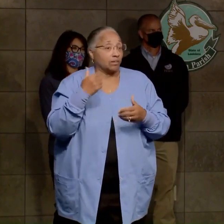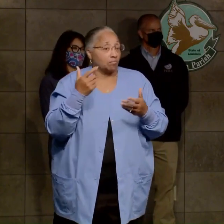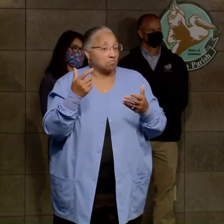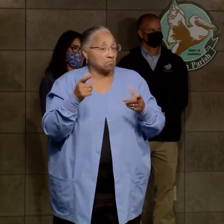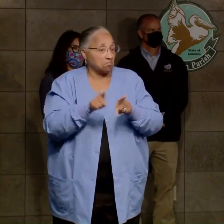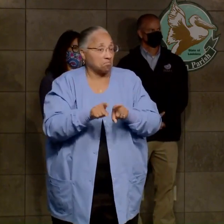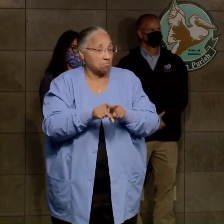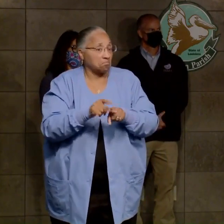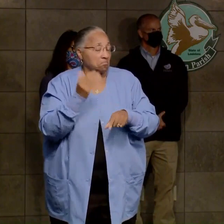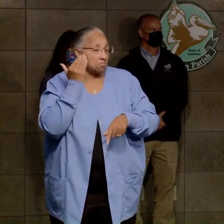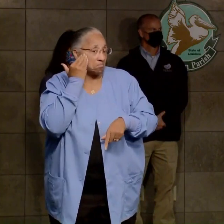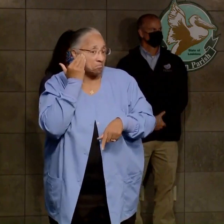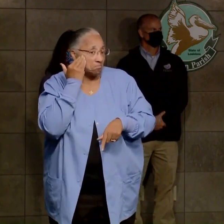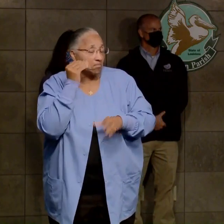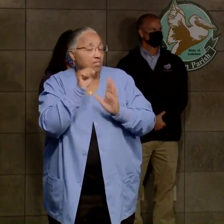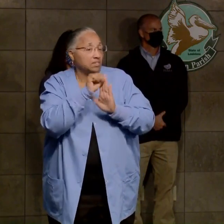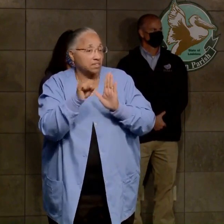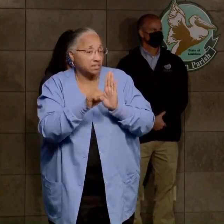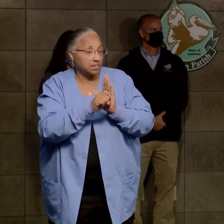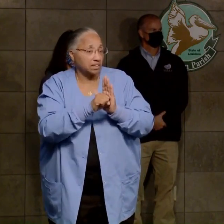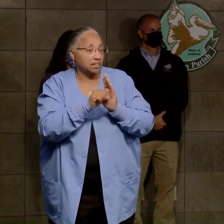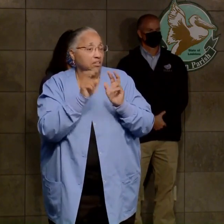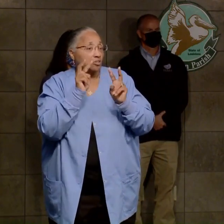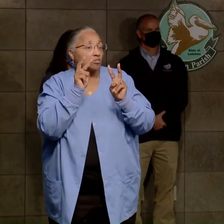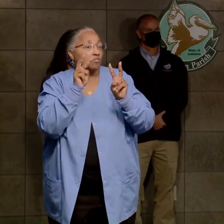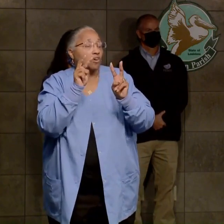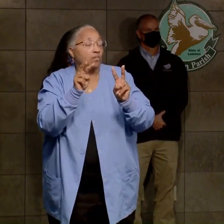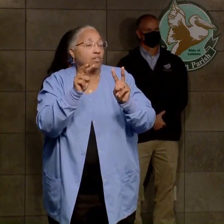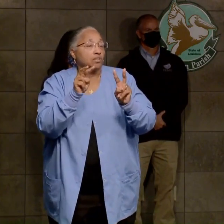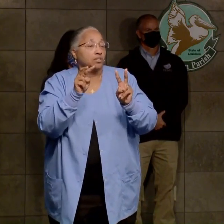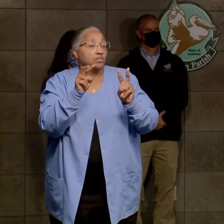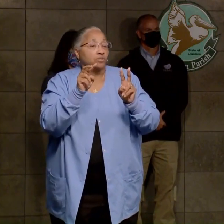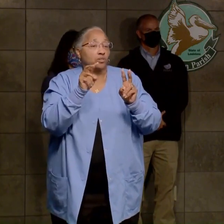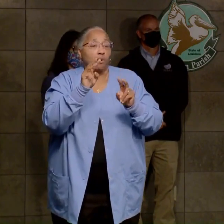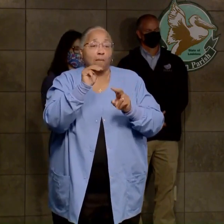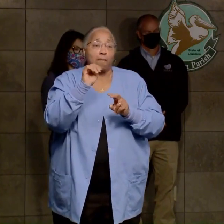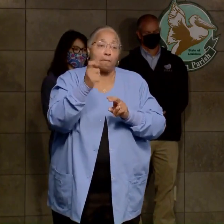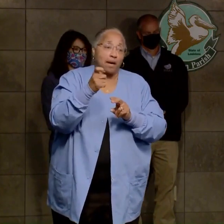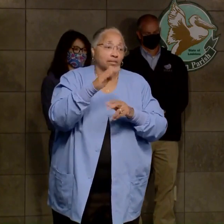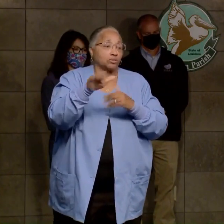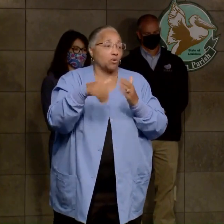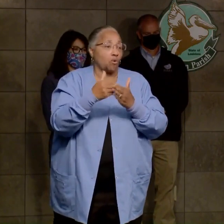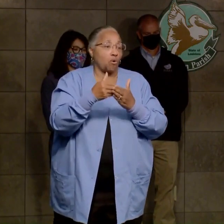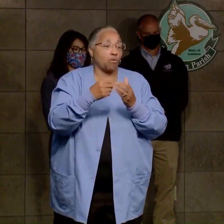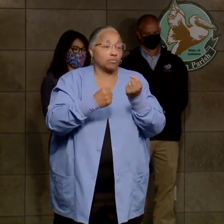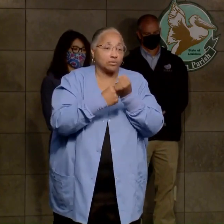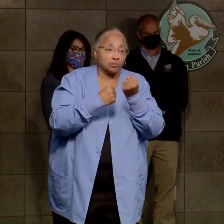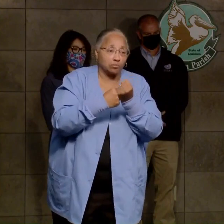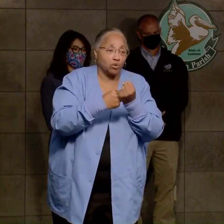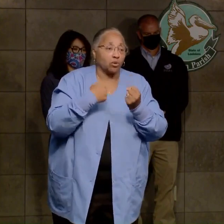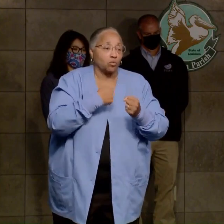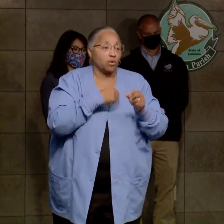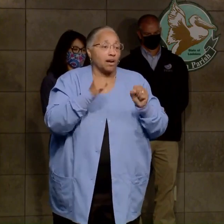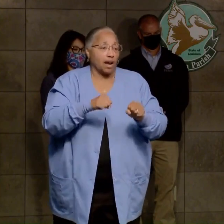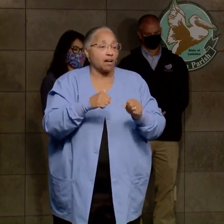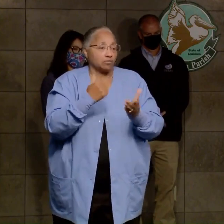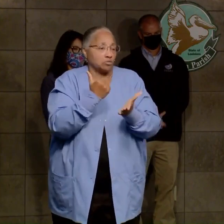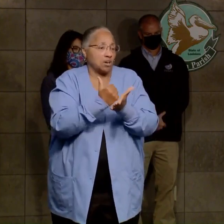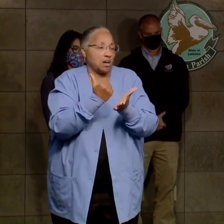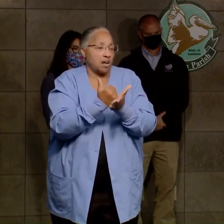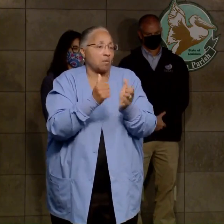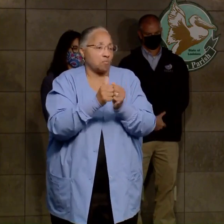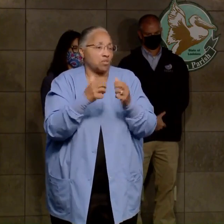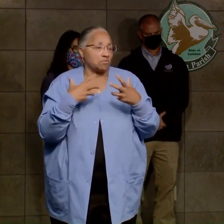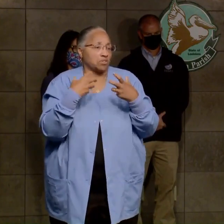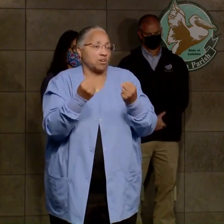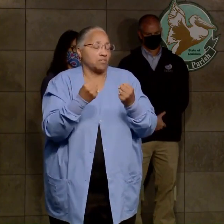looks forward to maximizing all those federal resources in aiding recovery. And lastly, I just want